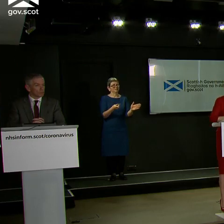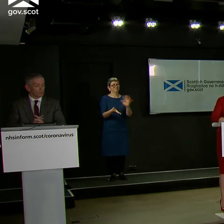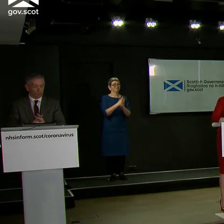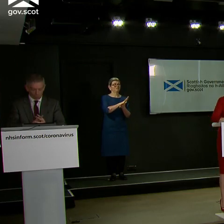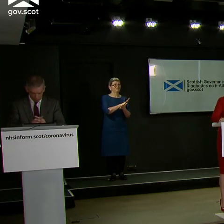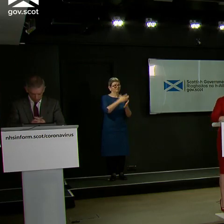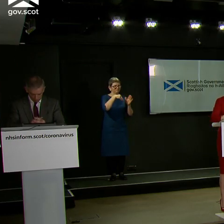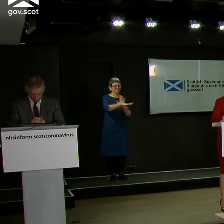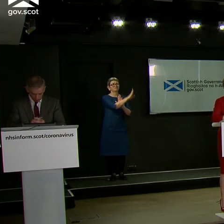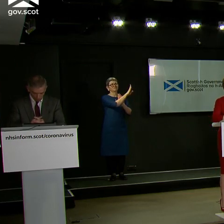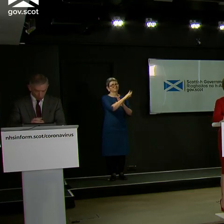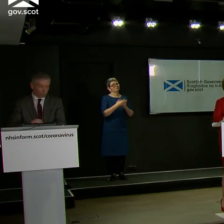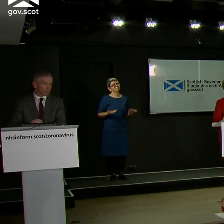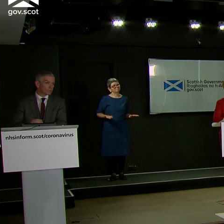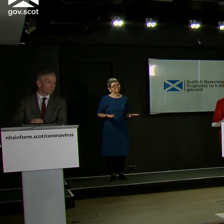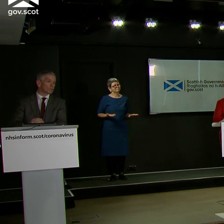Simon Johnson from The Telegraph.